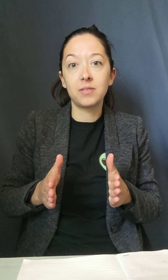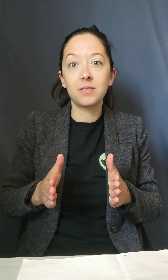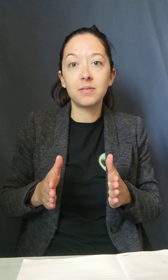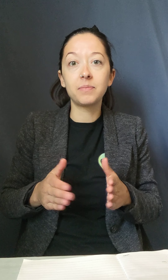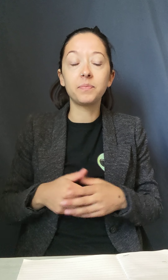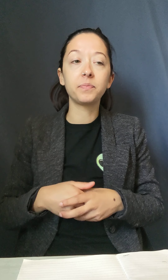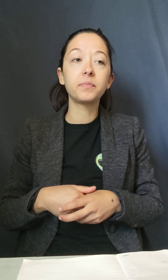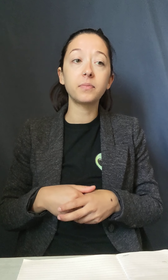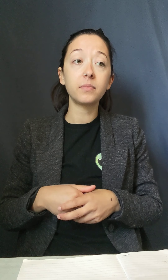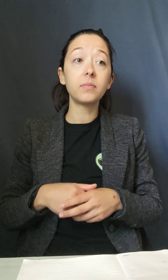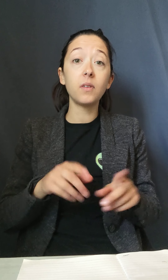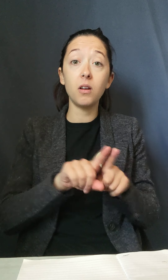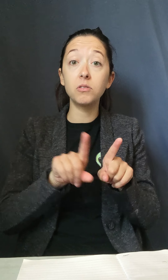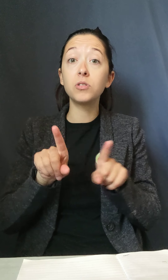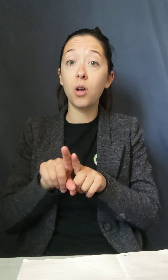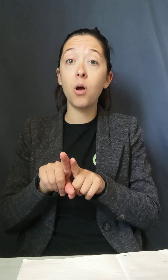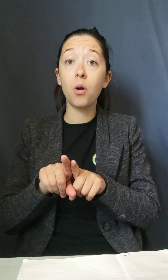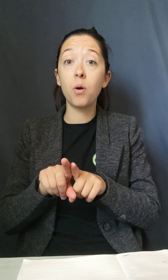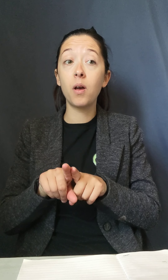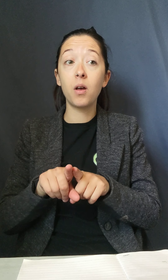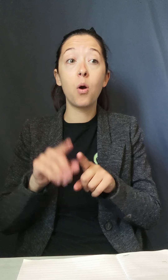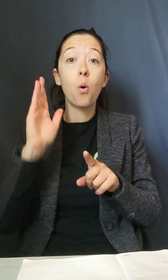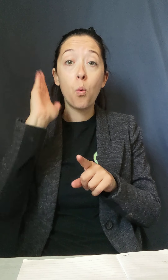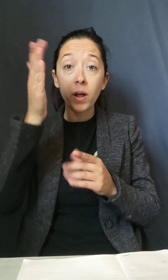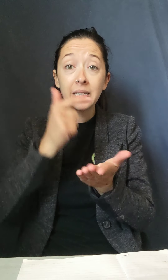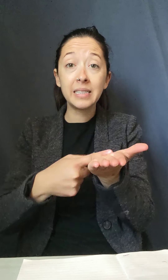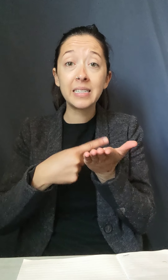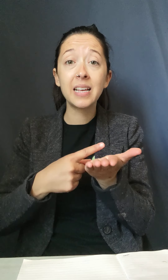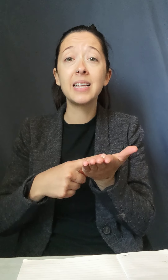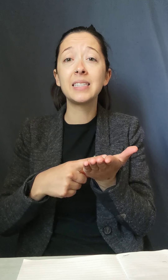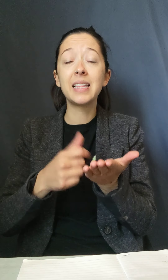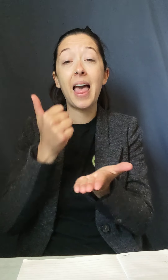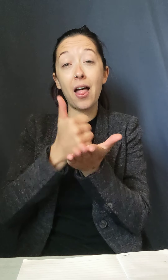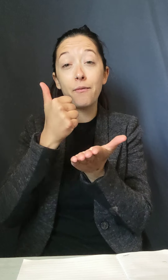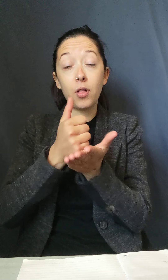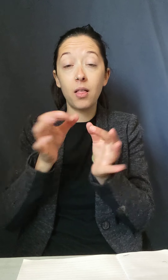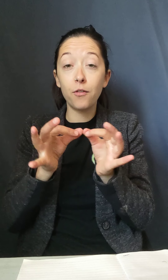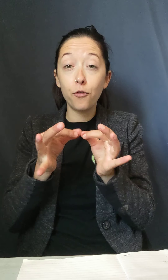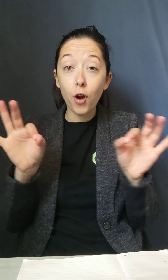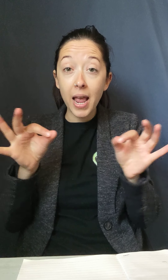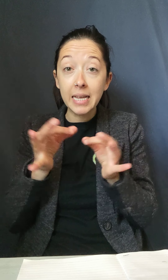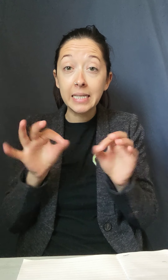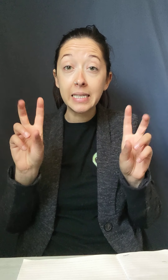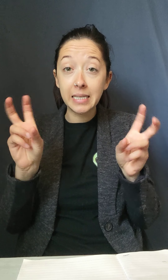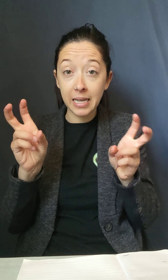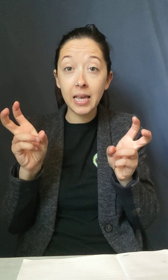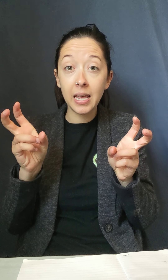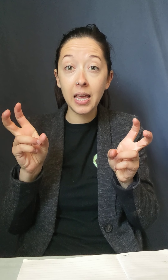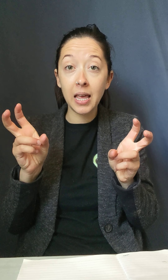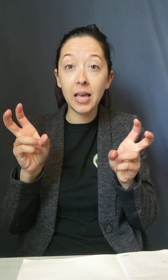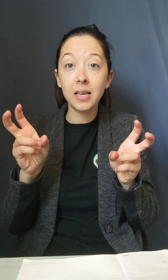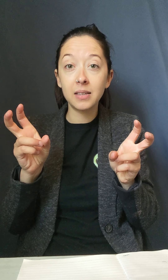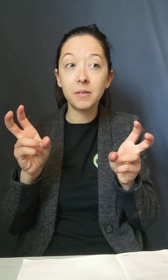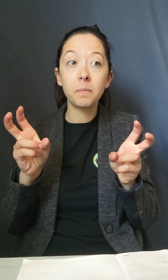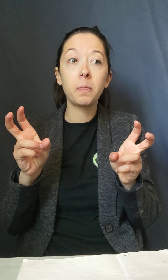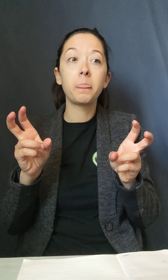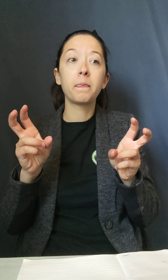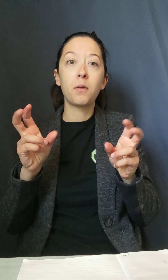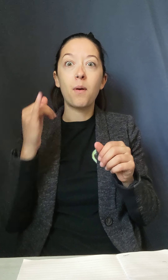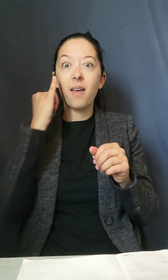mental Tai Chi, right? So when a person comes at you with a covert, aggressive manipulation tactic, you can kind of use these